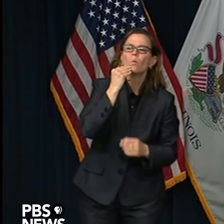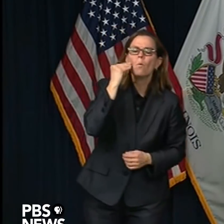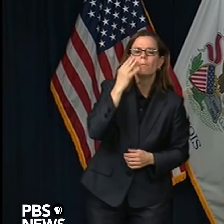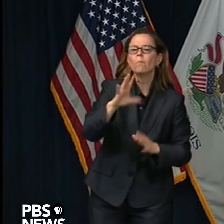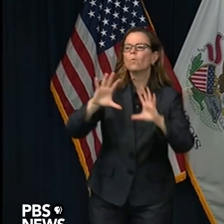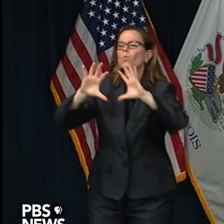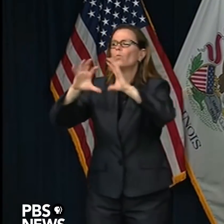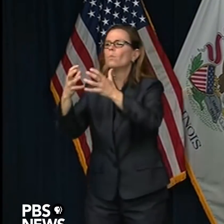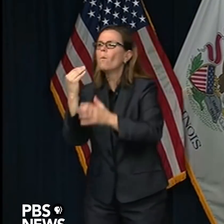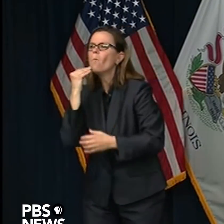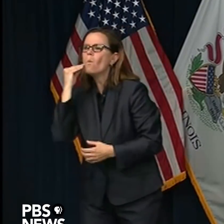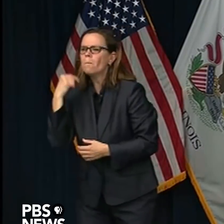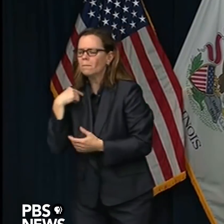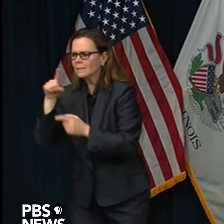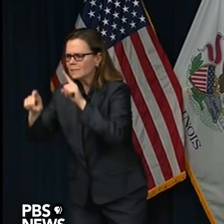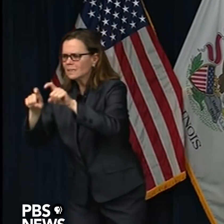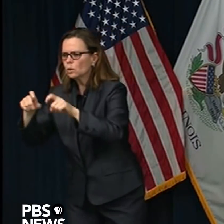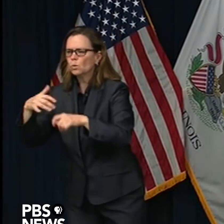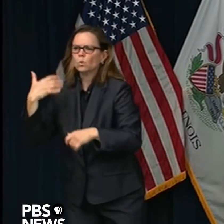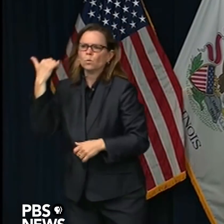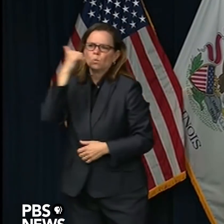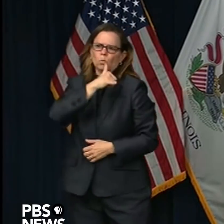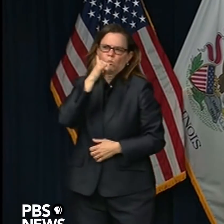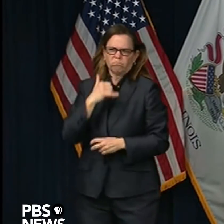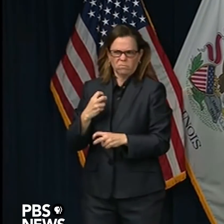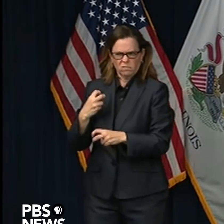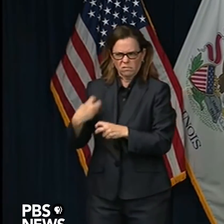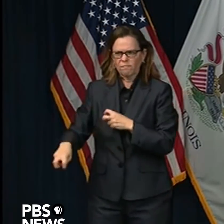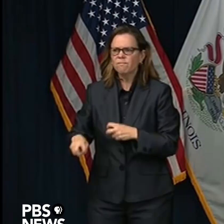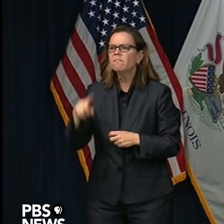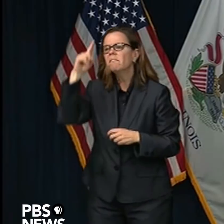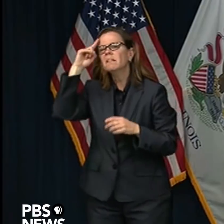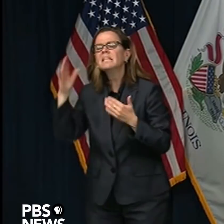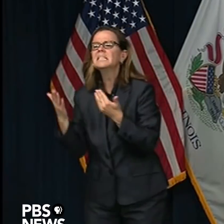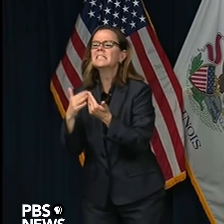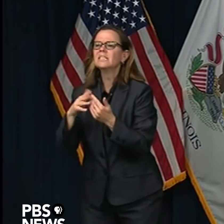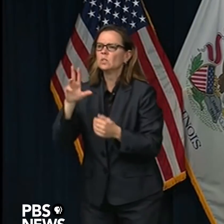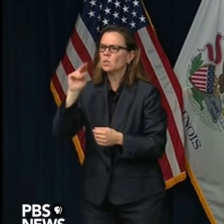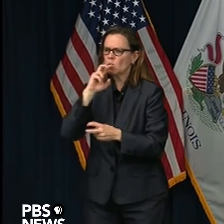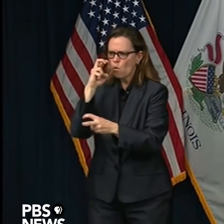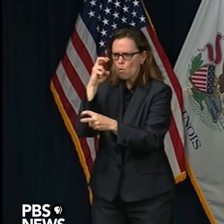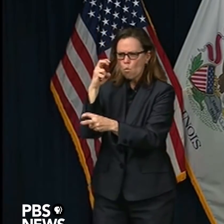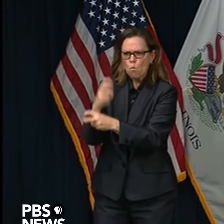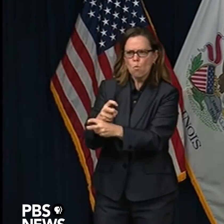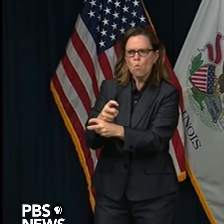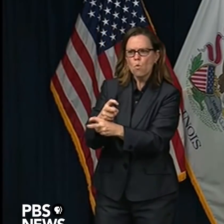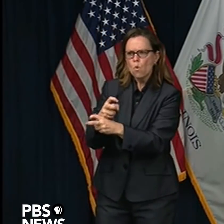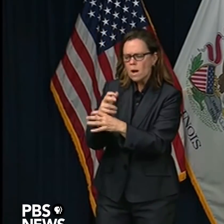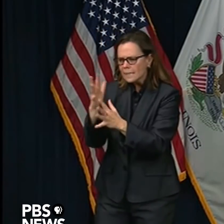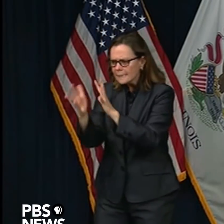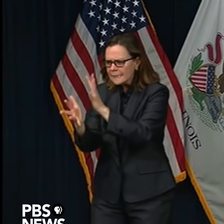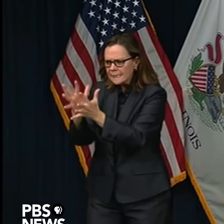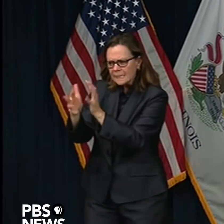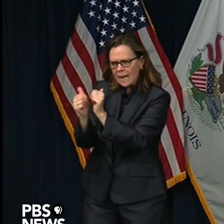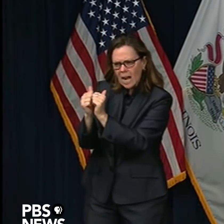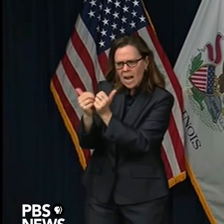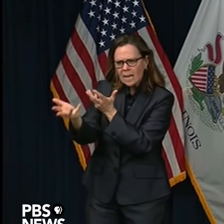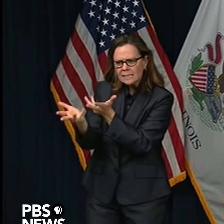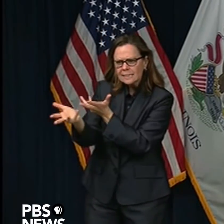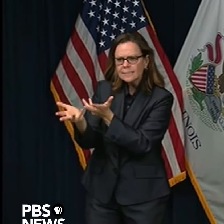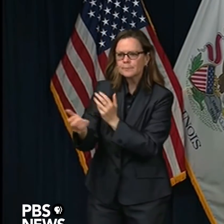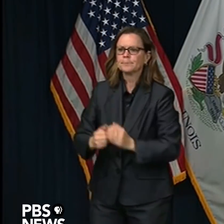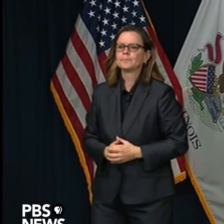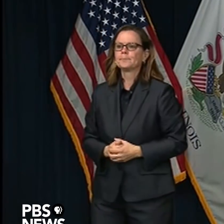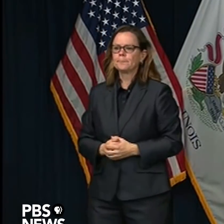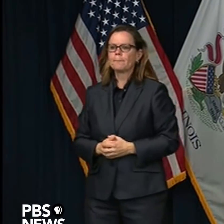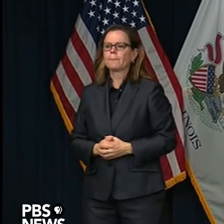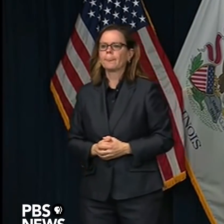they're necessary. Congregate settings are necessary. They're difficult ones for us to manage. However, in each one of those, we've provided PPE